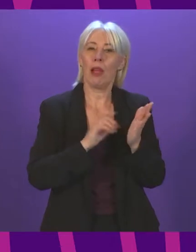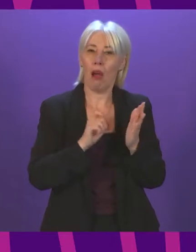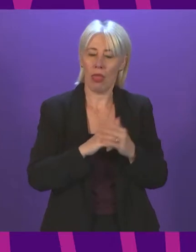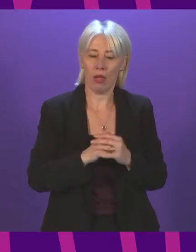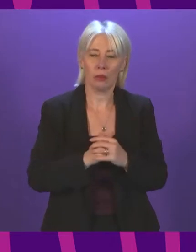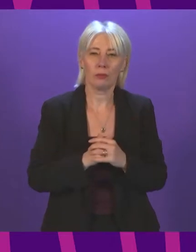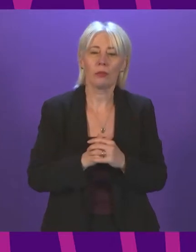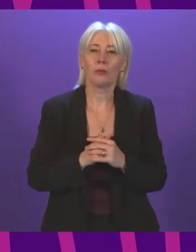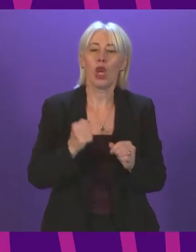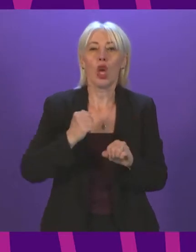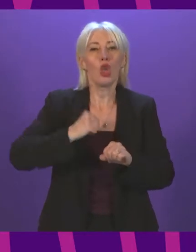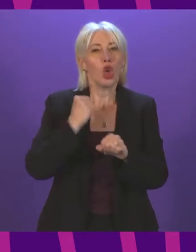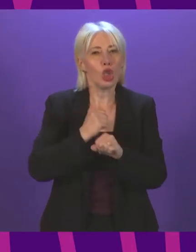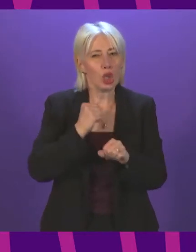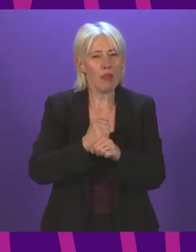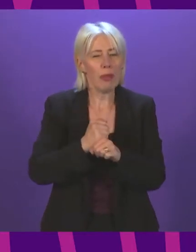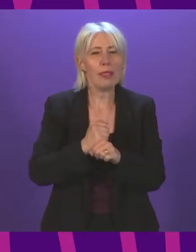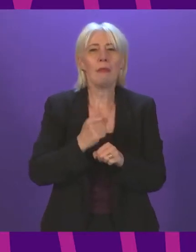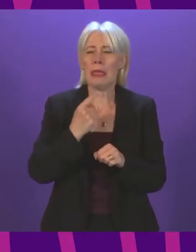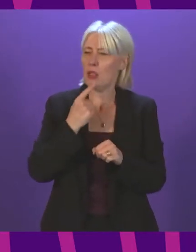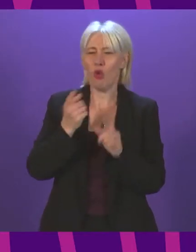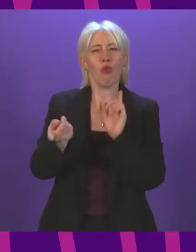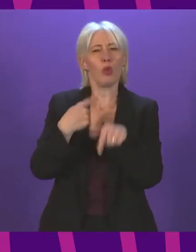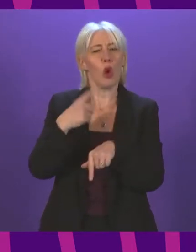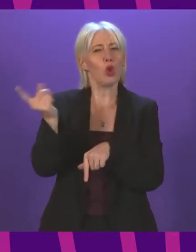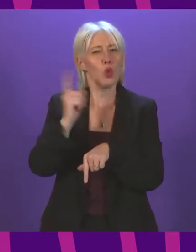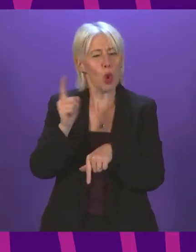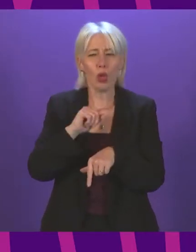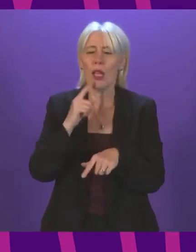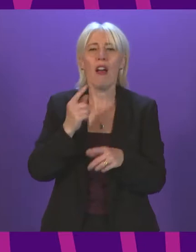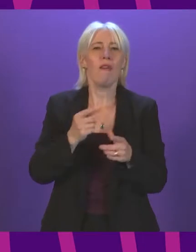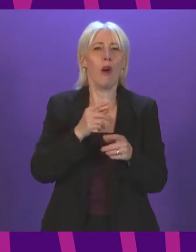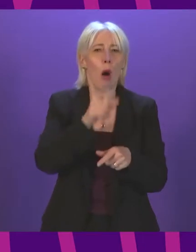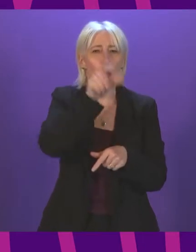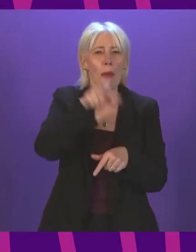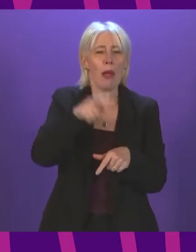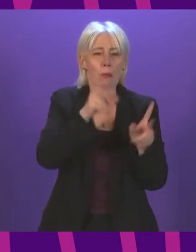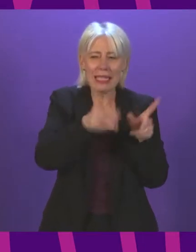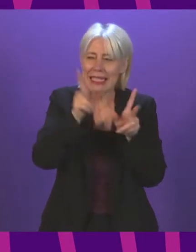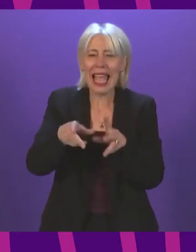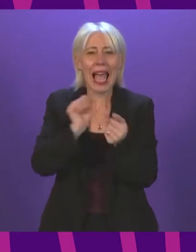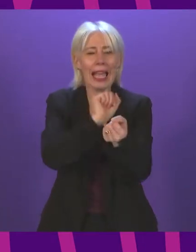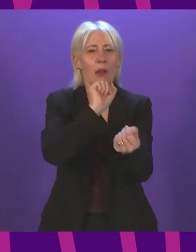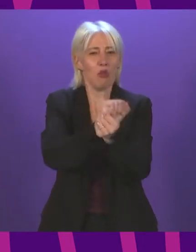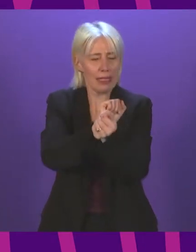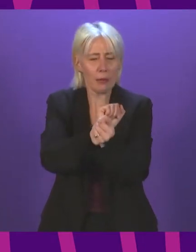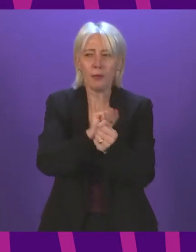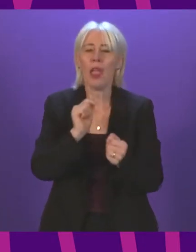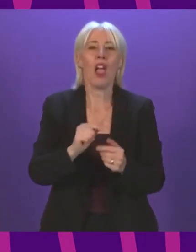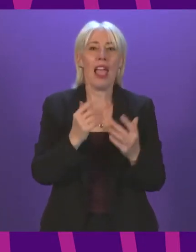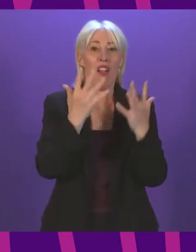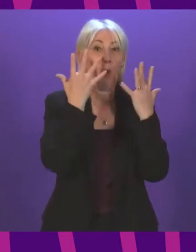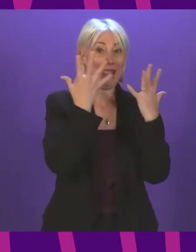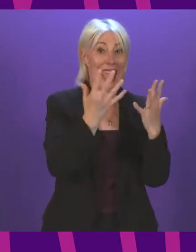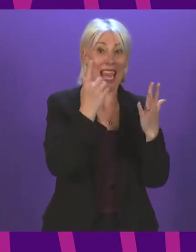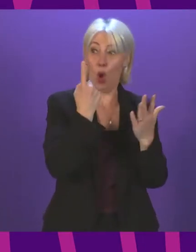the Scottish Government what its response is to research stating that no recommendations to improve practice are made in nine out of ten fatal